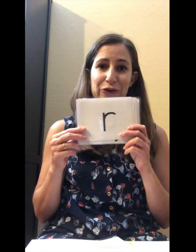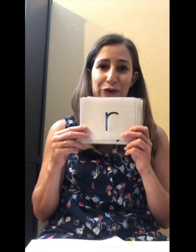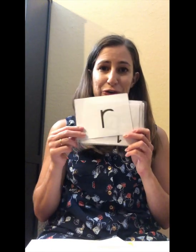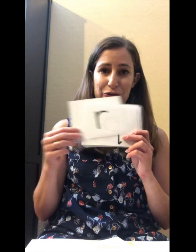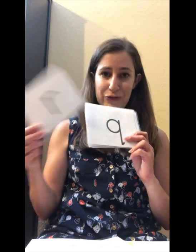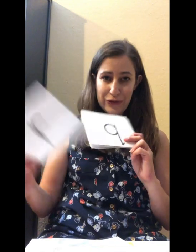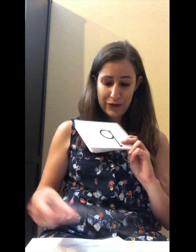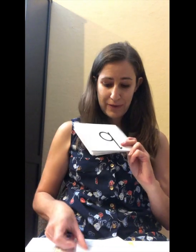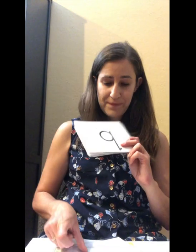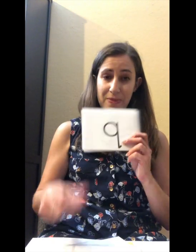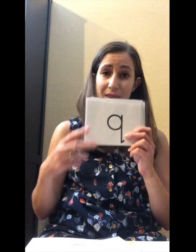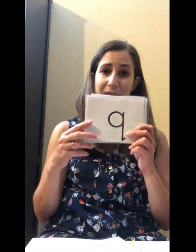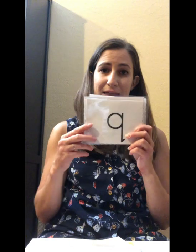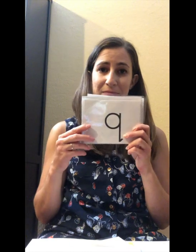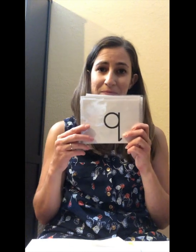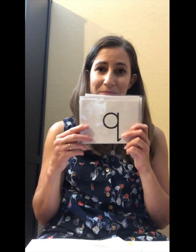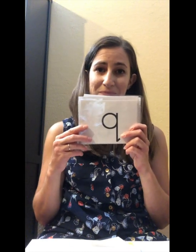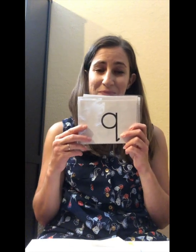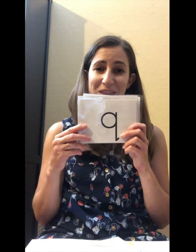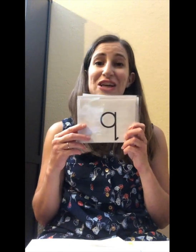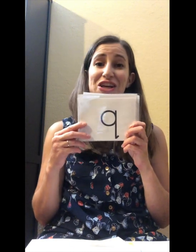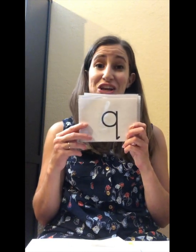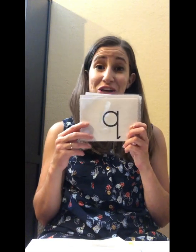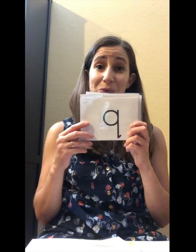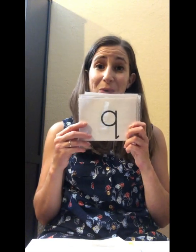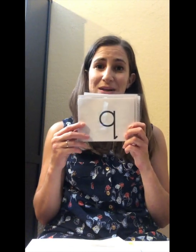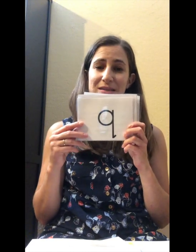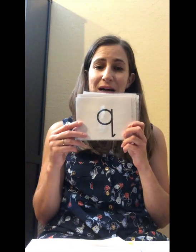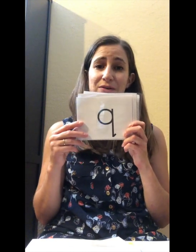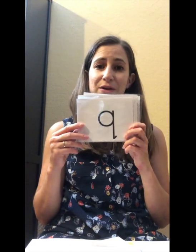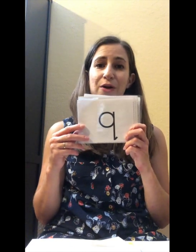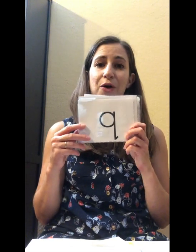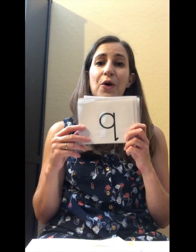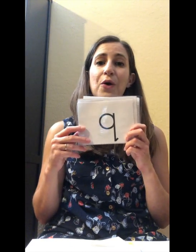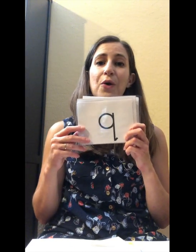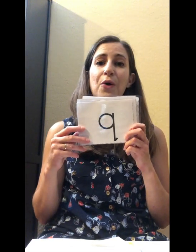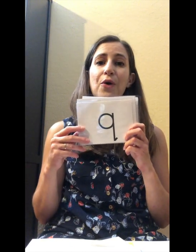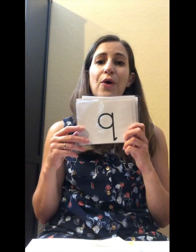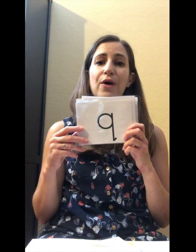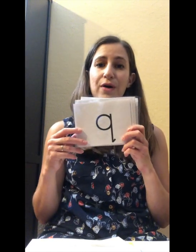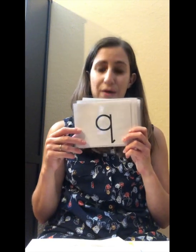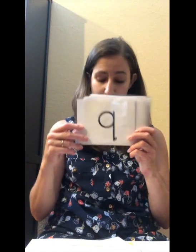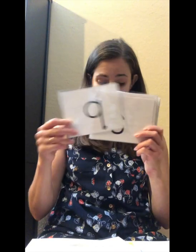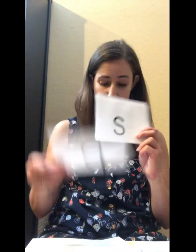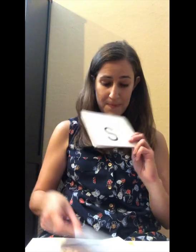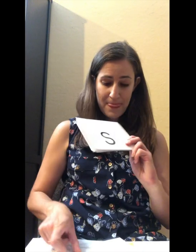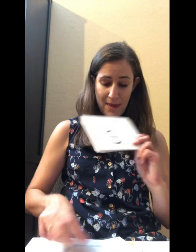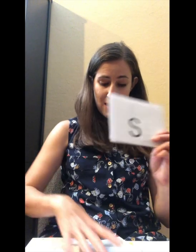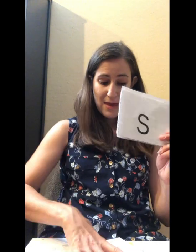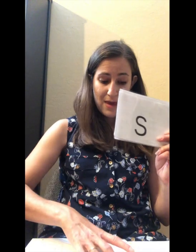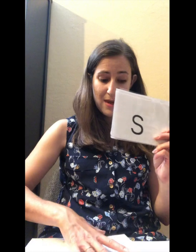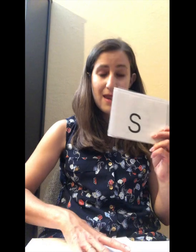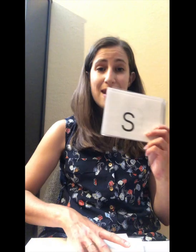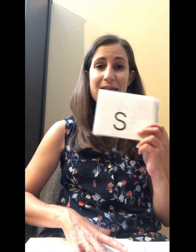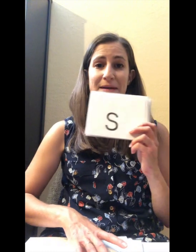R. Name? Q. Sound? C. Name?